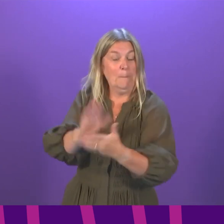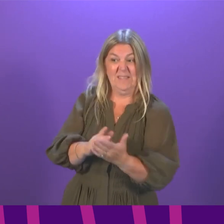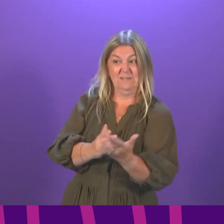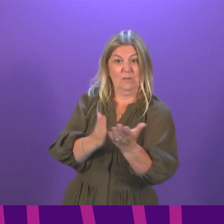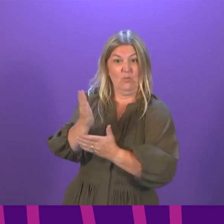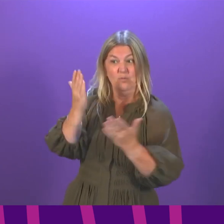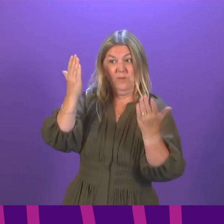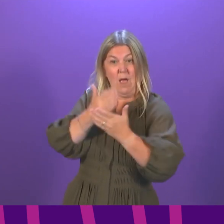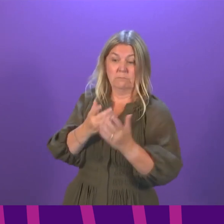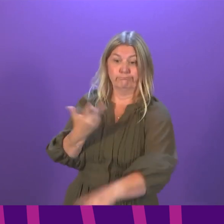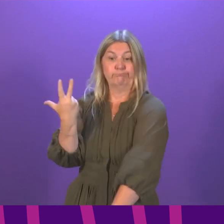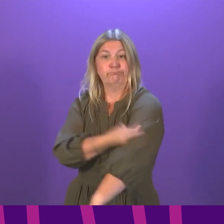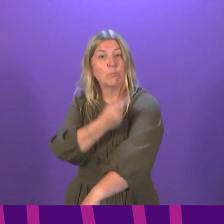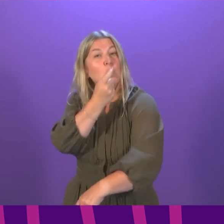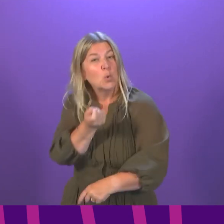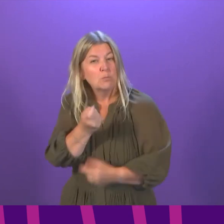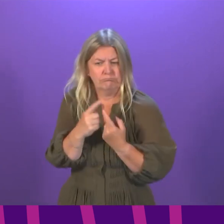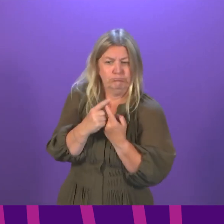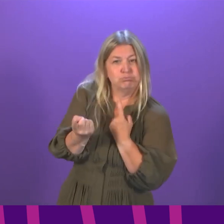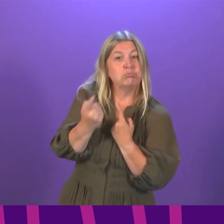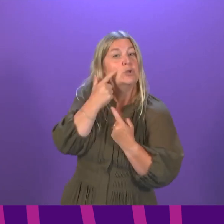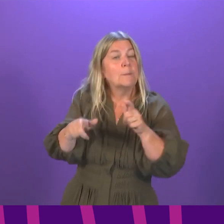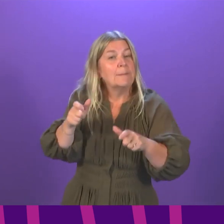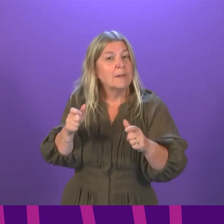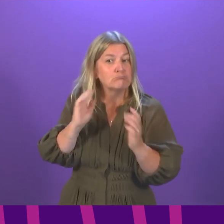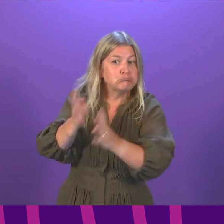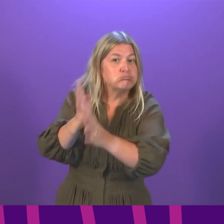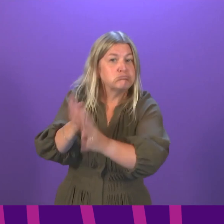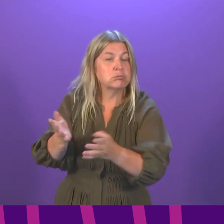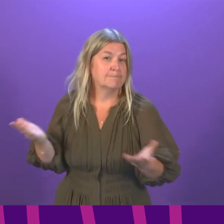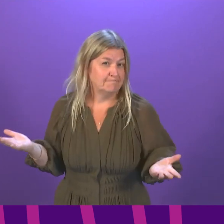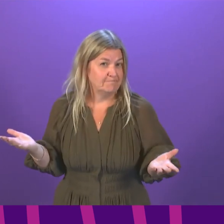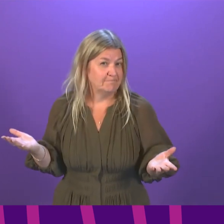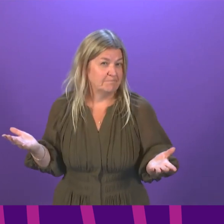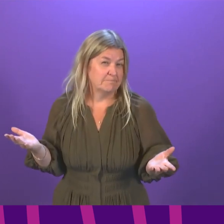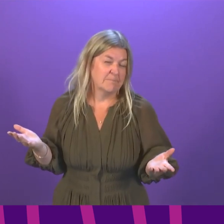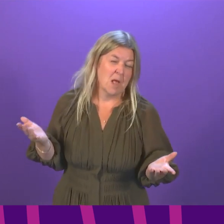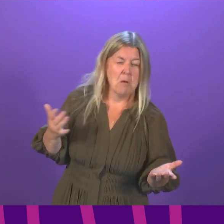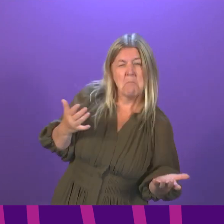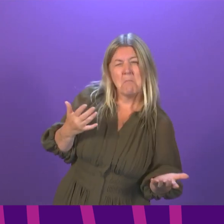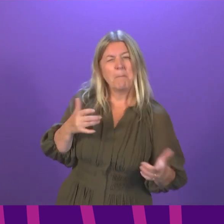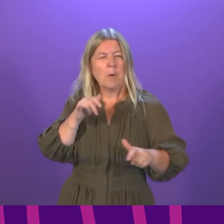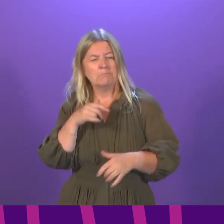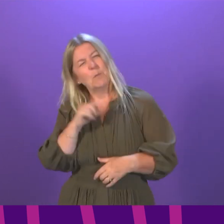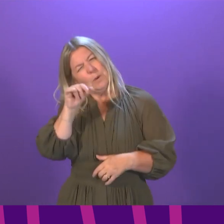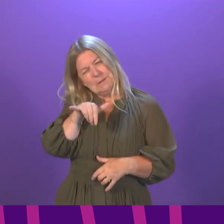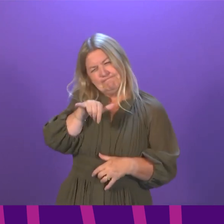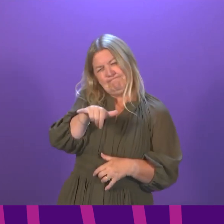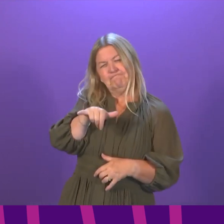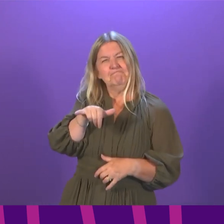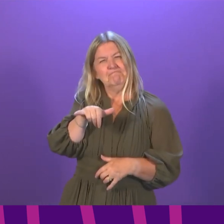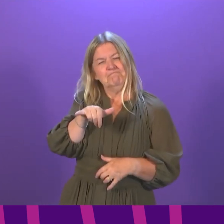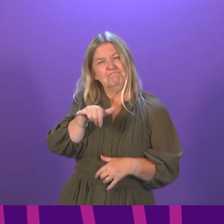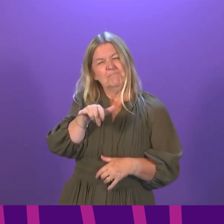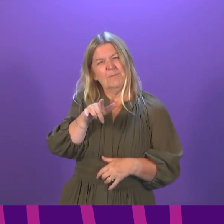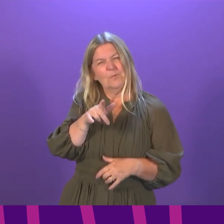get vaccination to or near as well. I have perhaps more scepticism, although I would never rule anything out about door